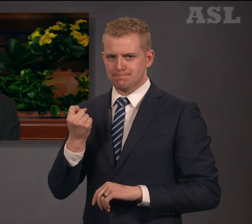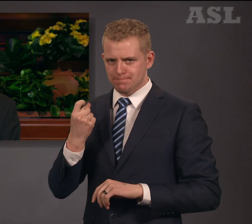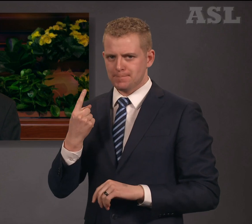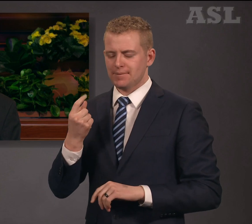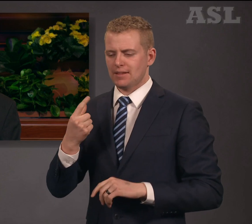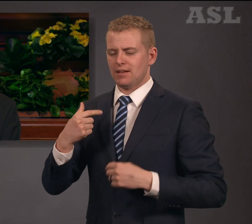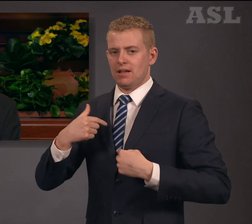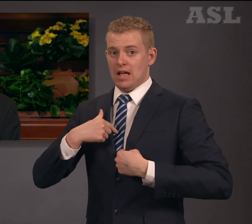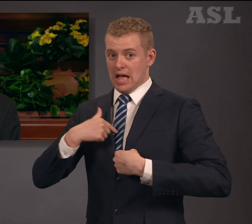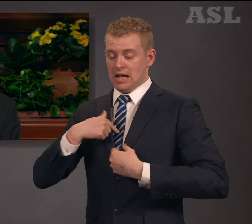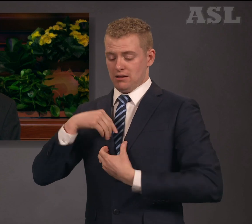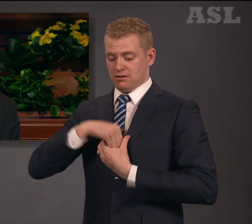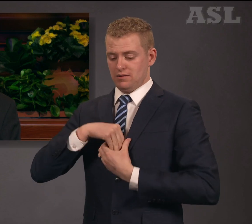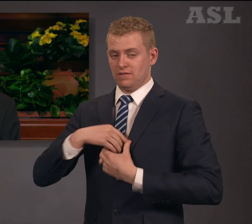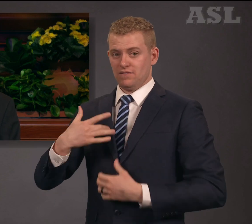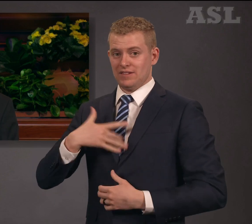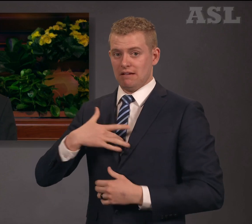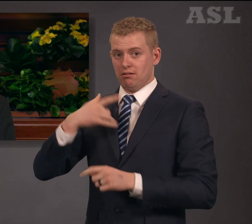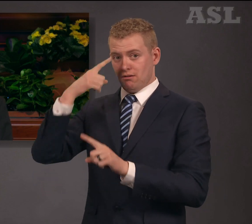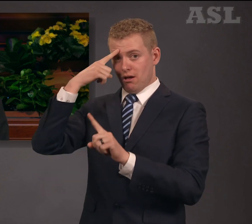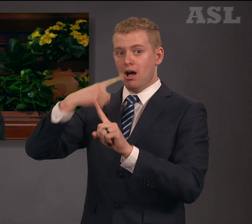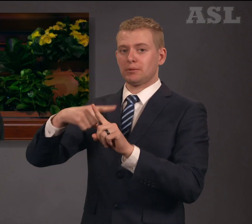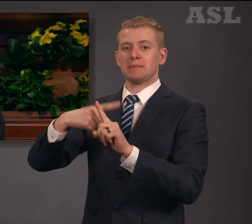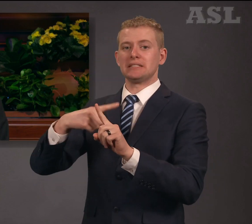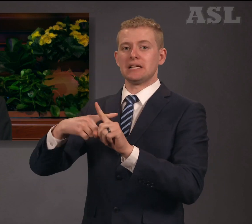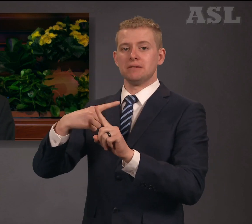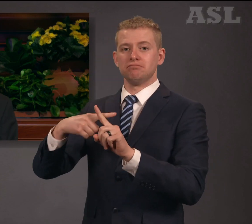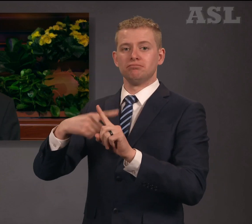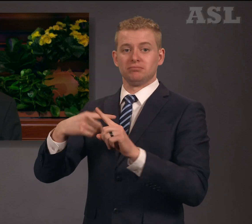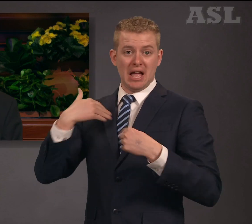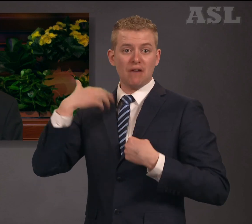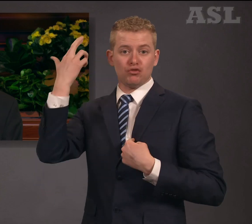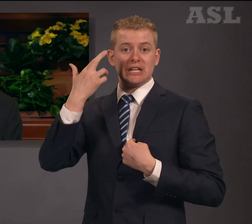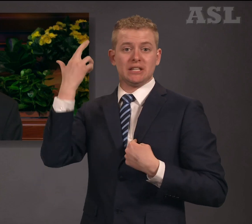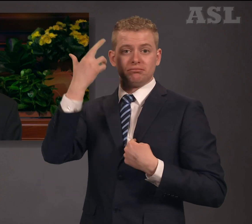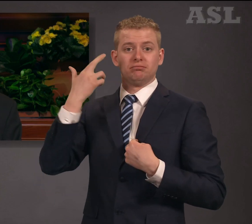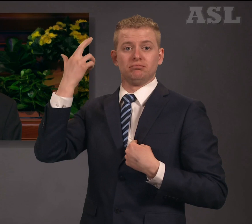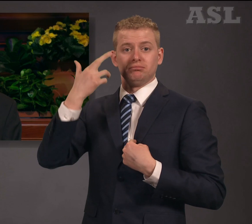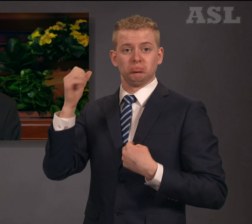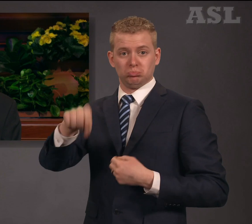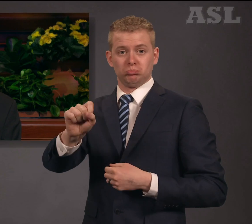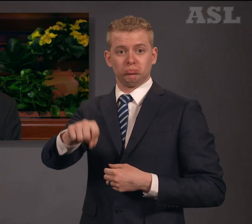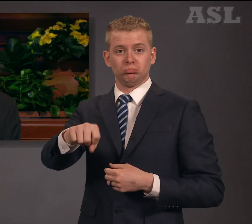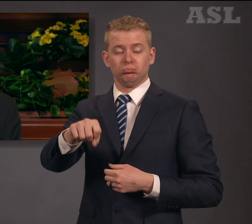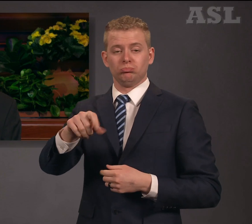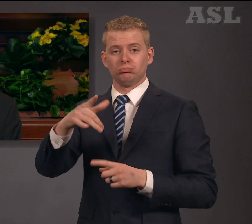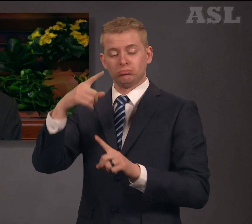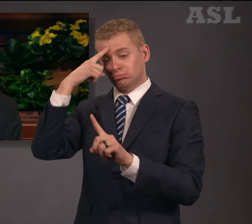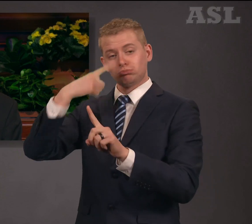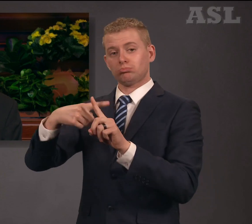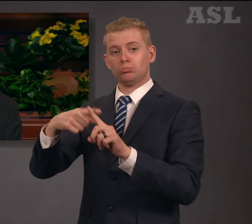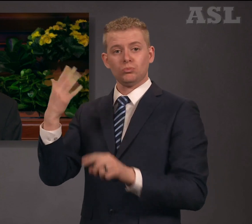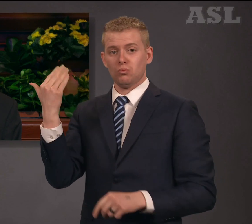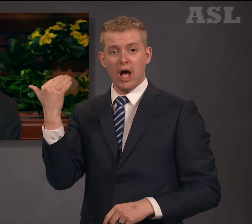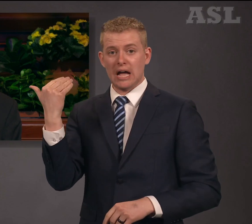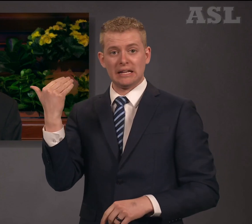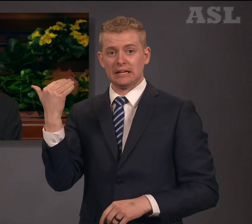world. Yet there is reason for optimism. It is that the light of Christ